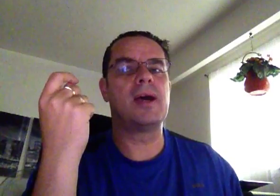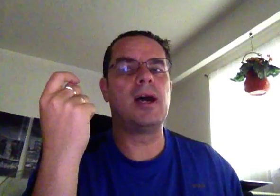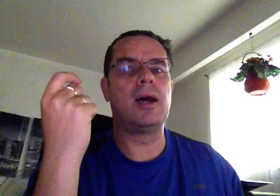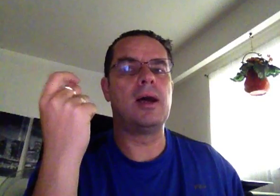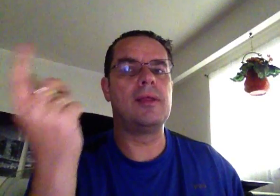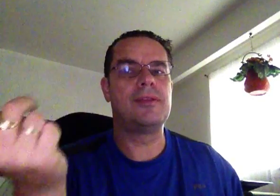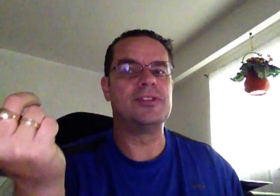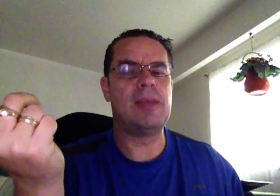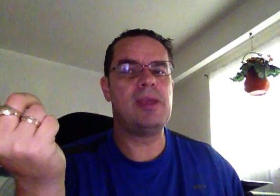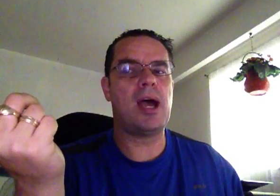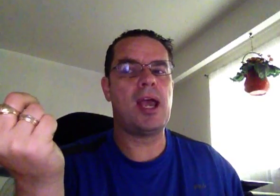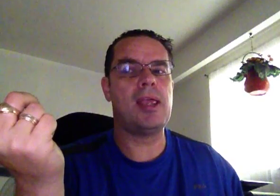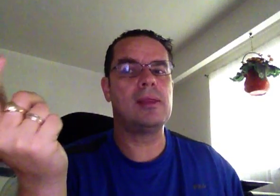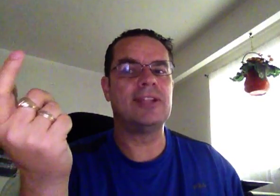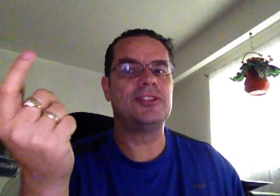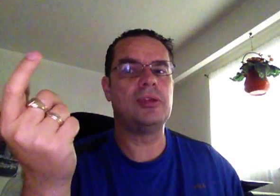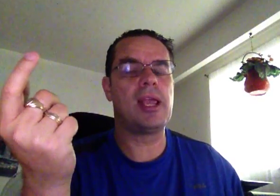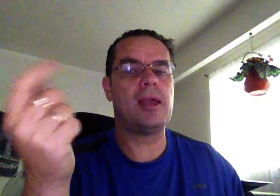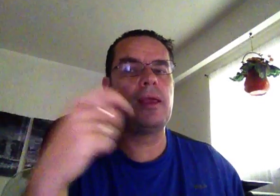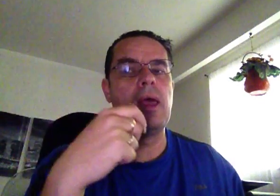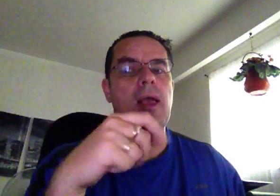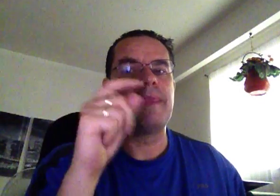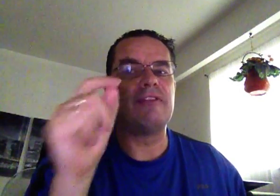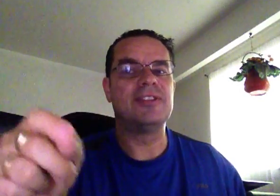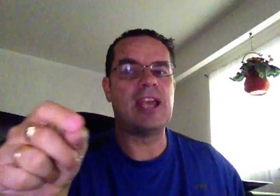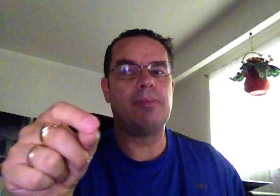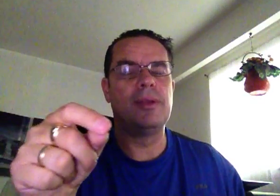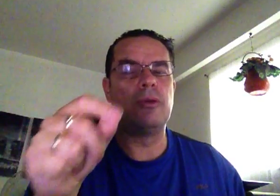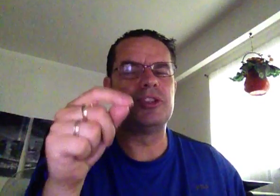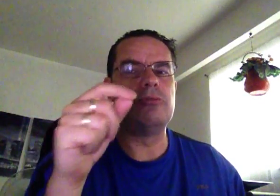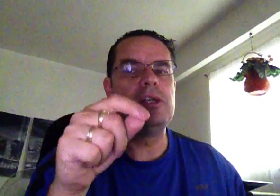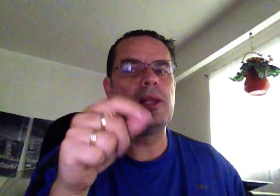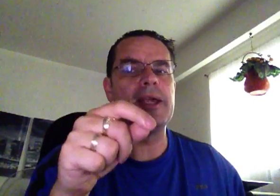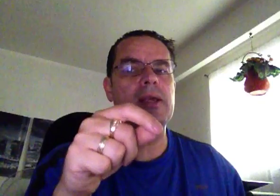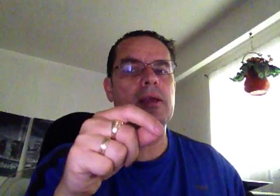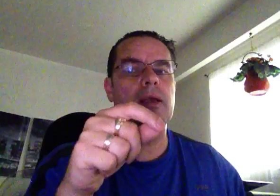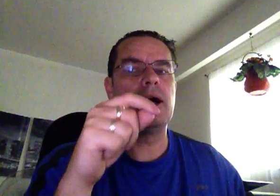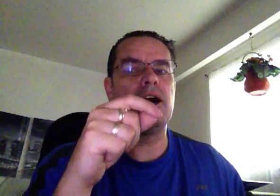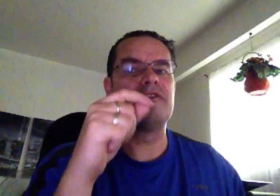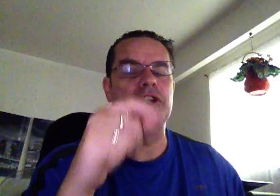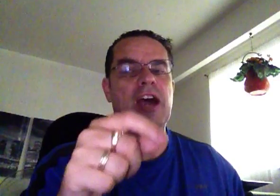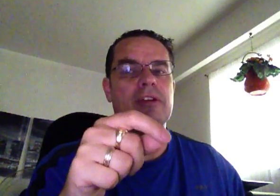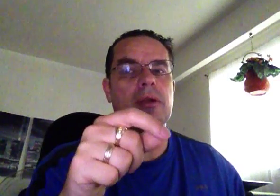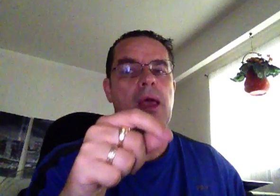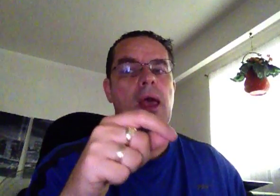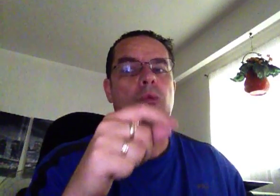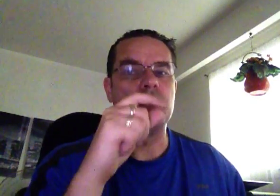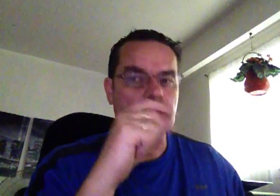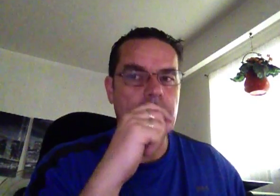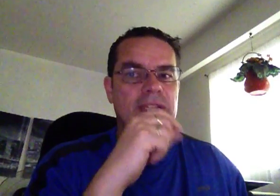And there's an API license you can get. They have an example in there, which I really like for Java, which will literally